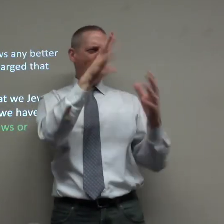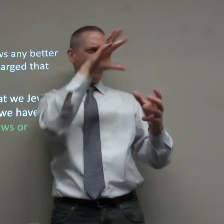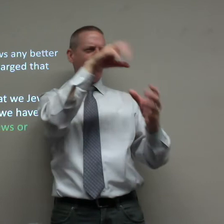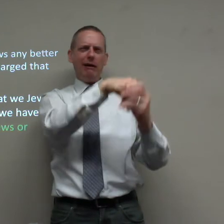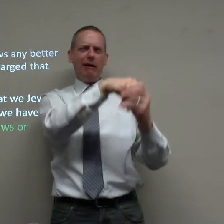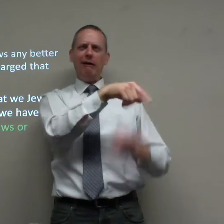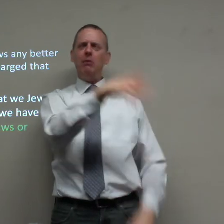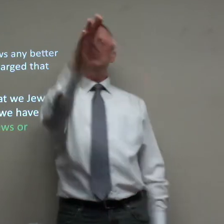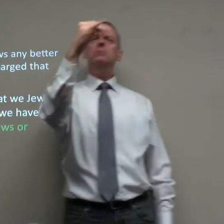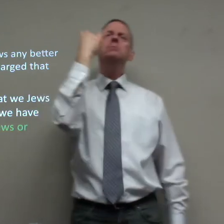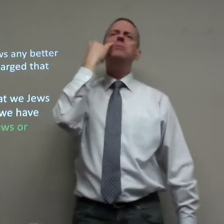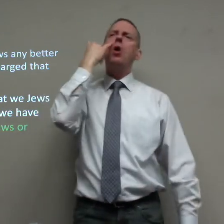it's already a sin